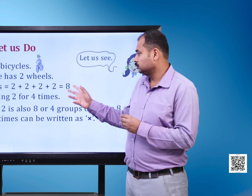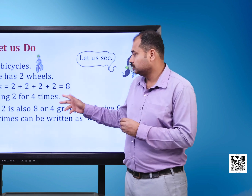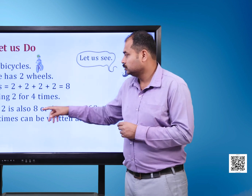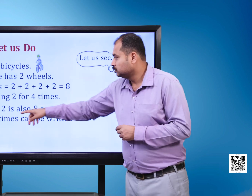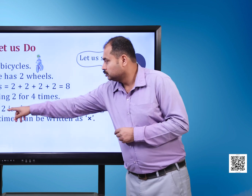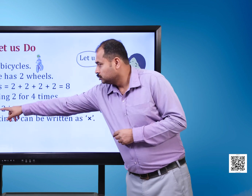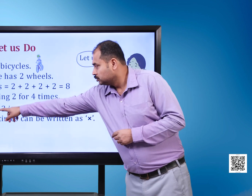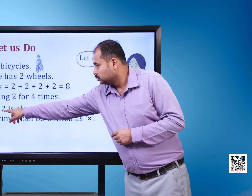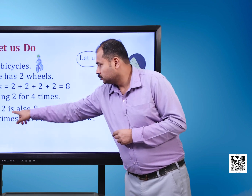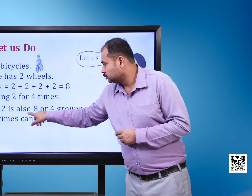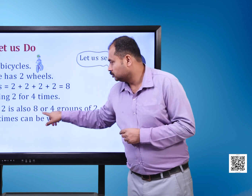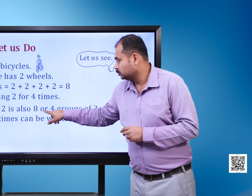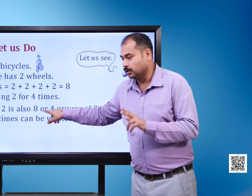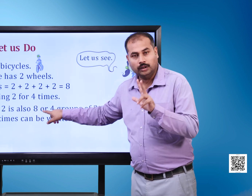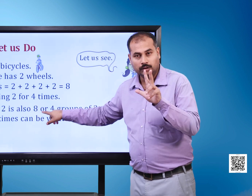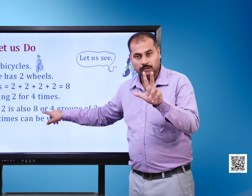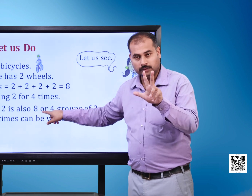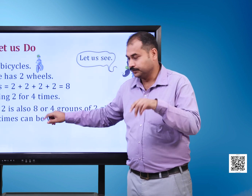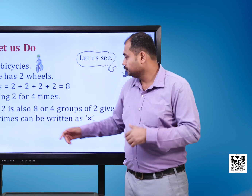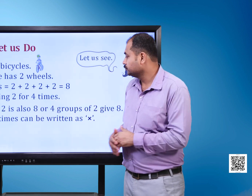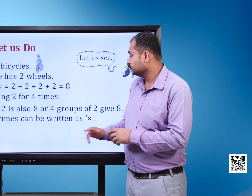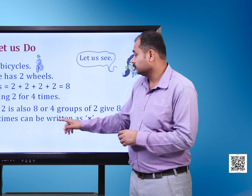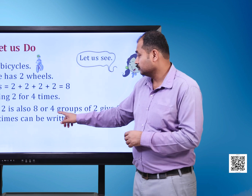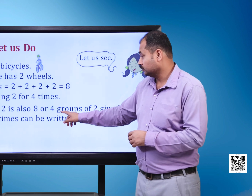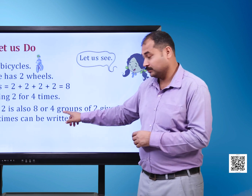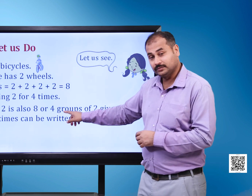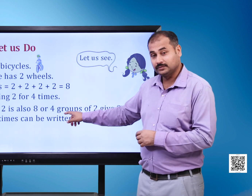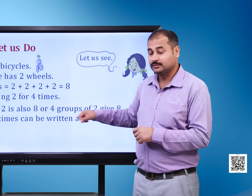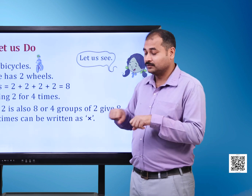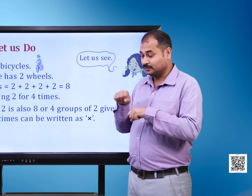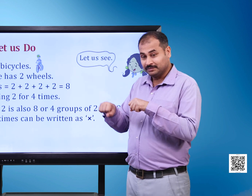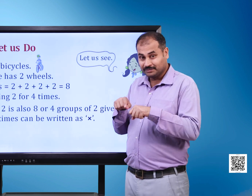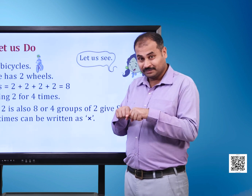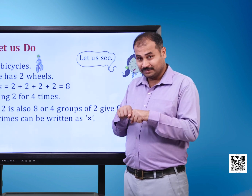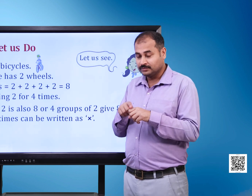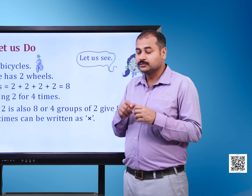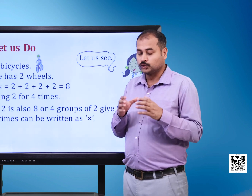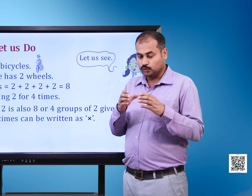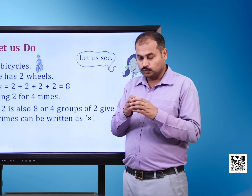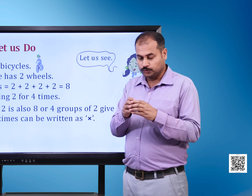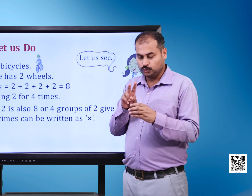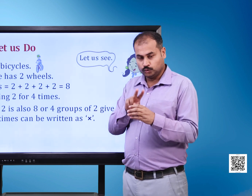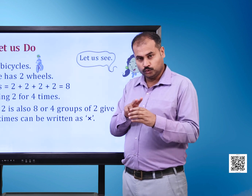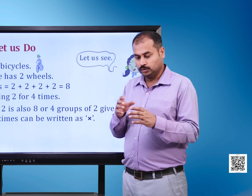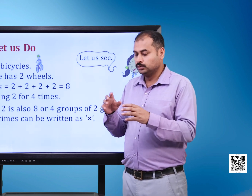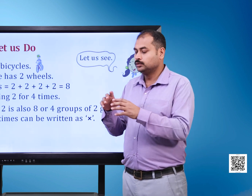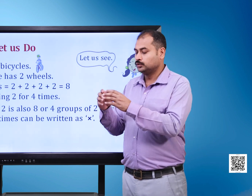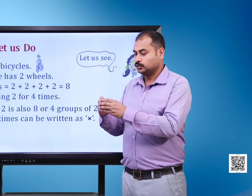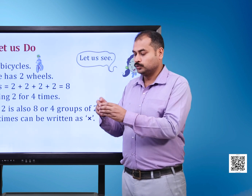So 4 times 2 is also 8 or for groups of 2 give 8. You know